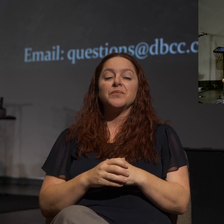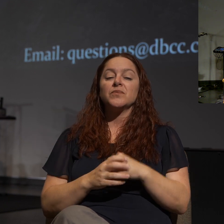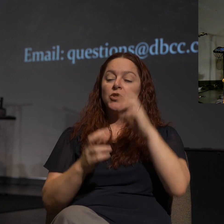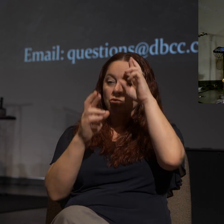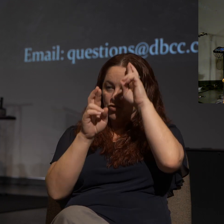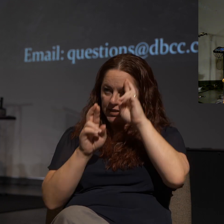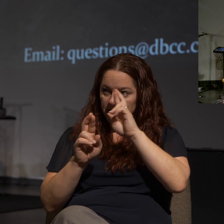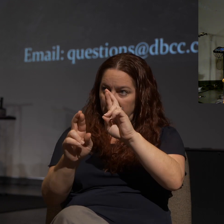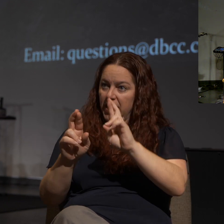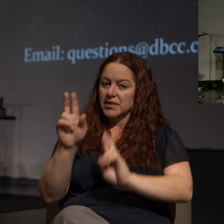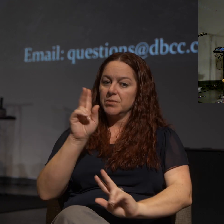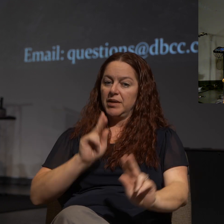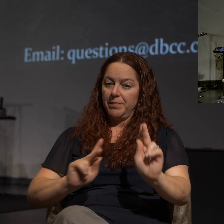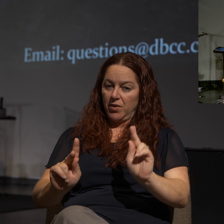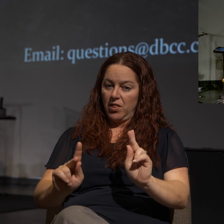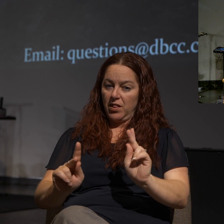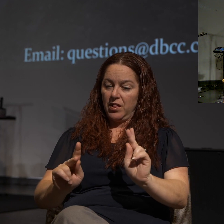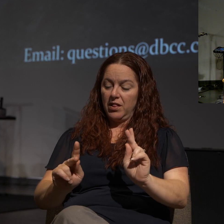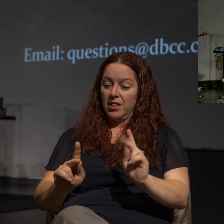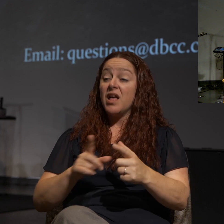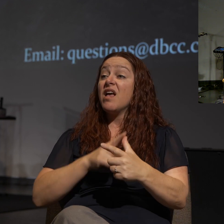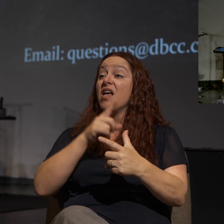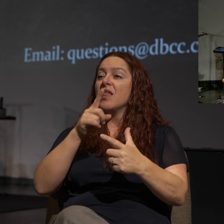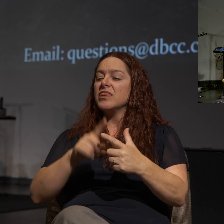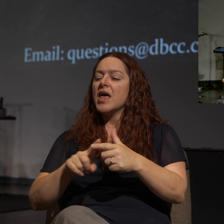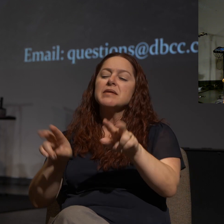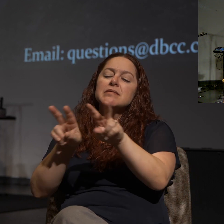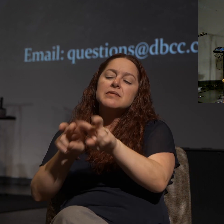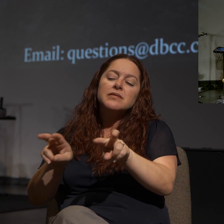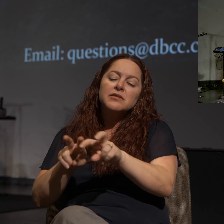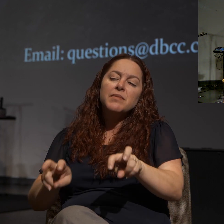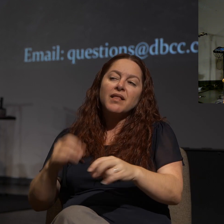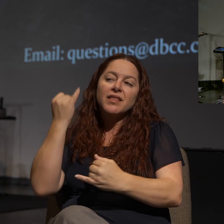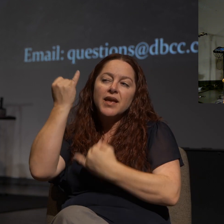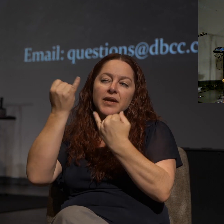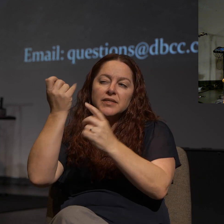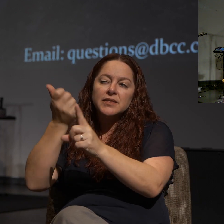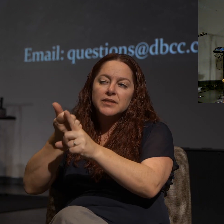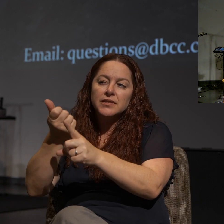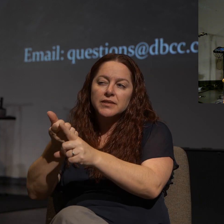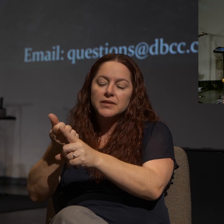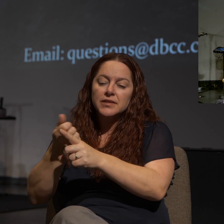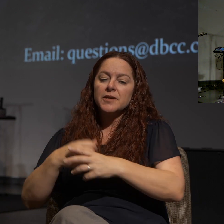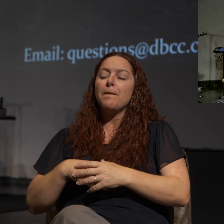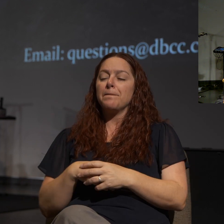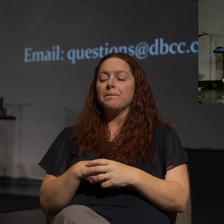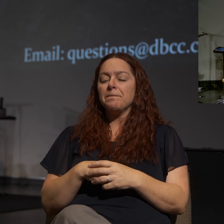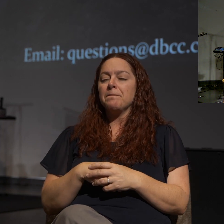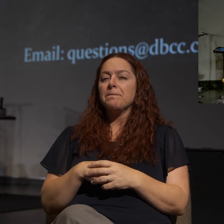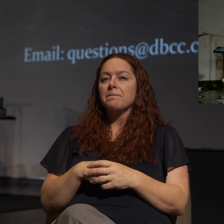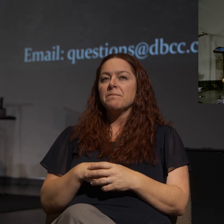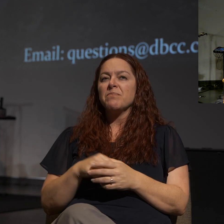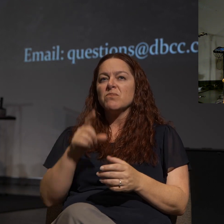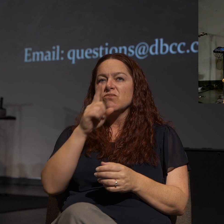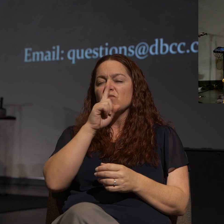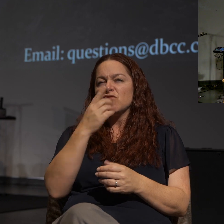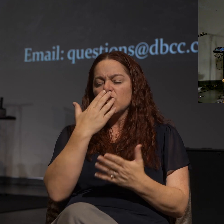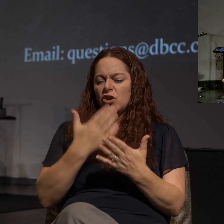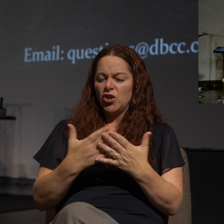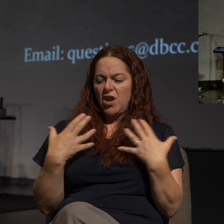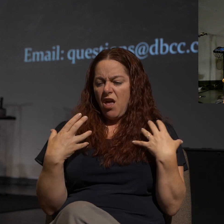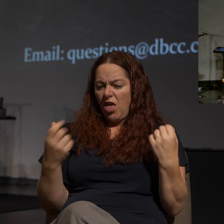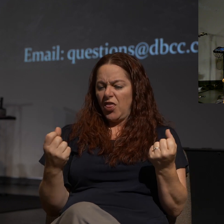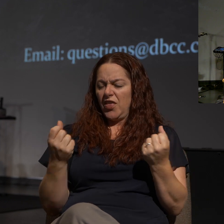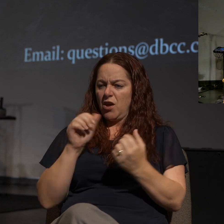people, and then inspect the ideas. A framework that can be really healthy is to respect